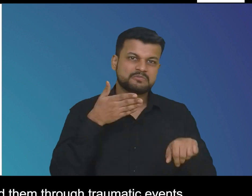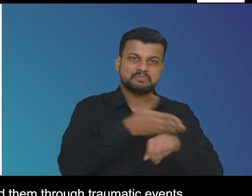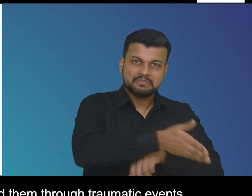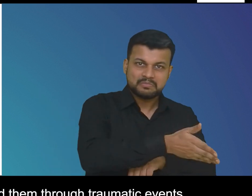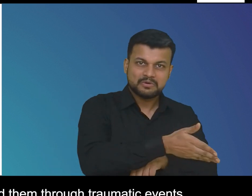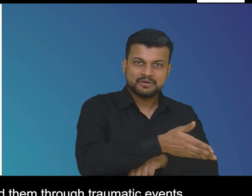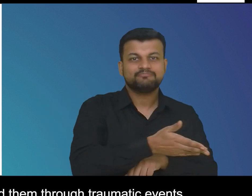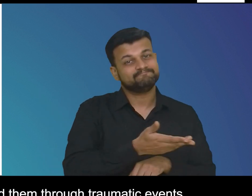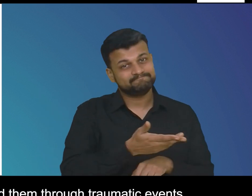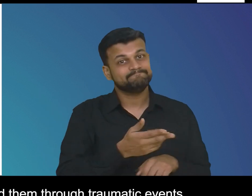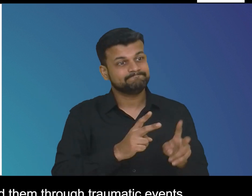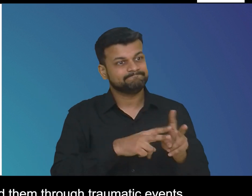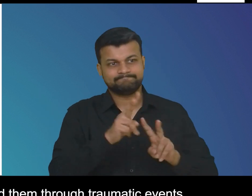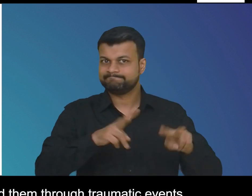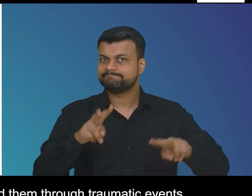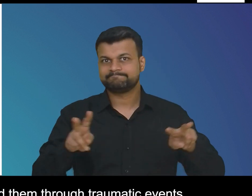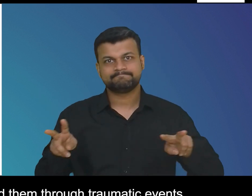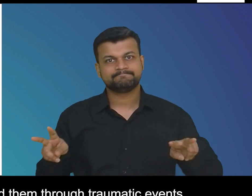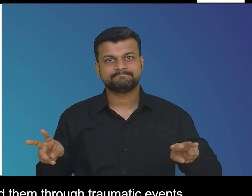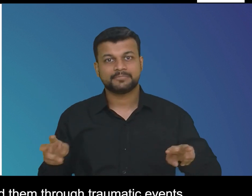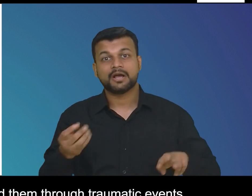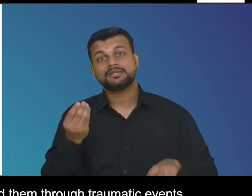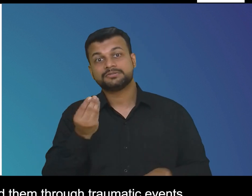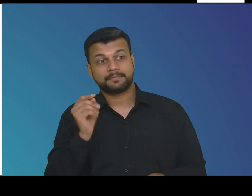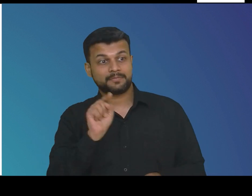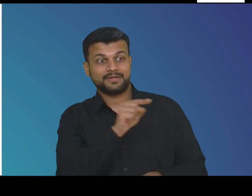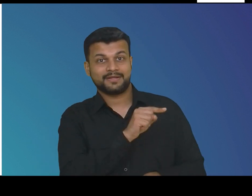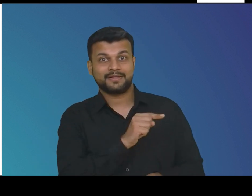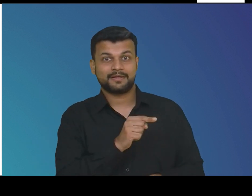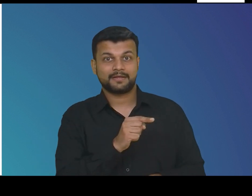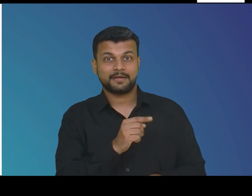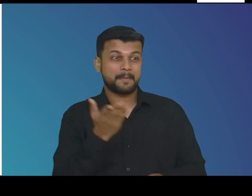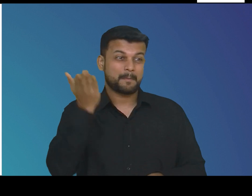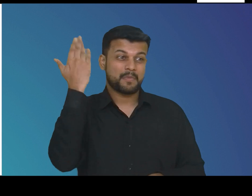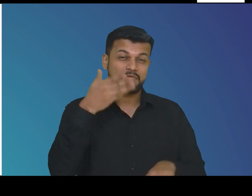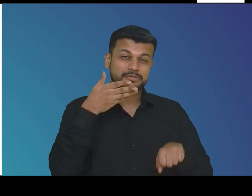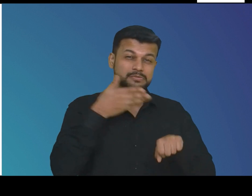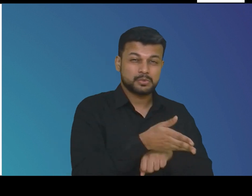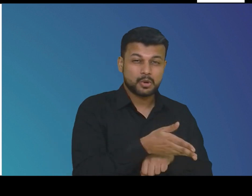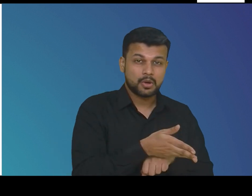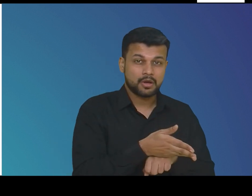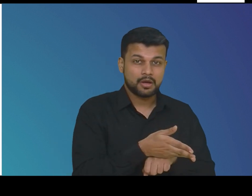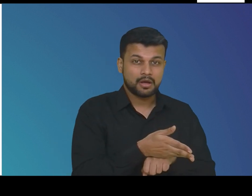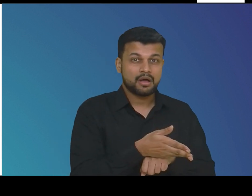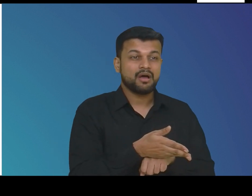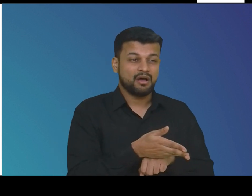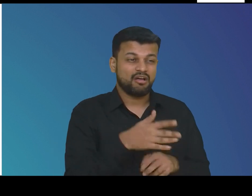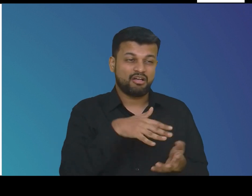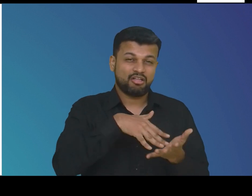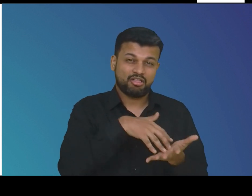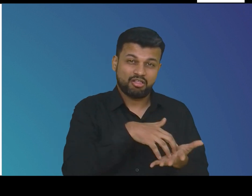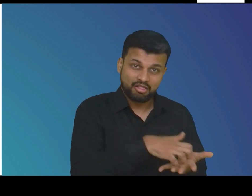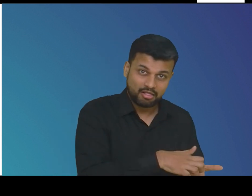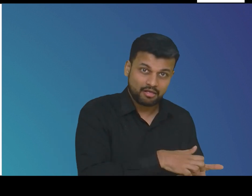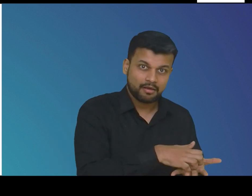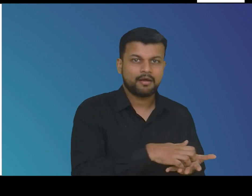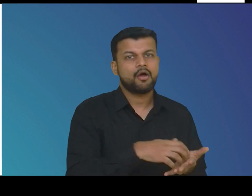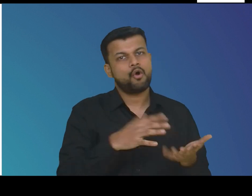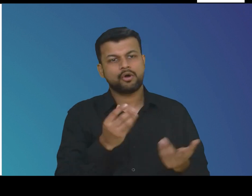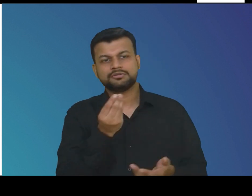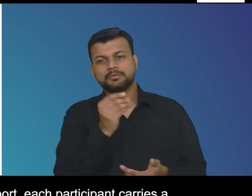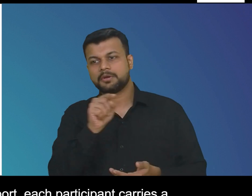war and degenerative conditions the paralympics play host to participants at any stage in their life